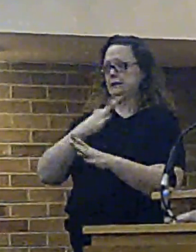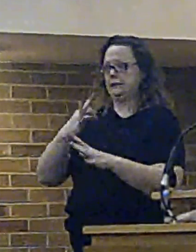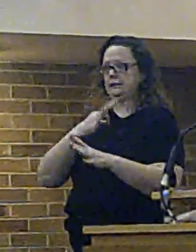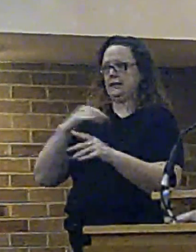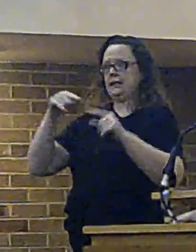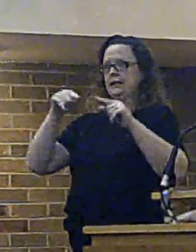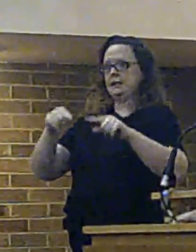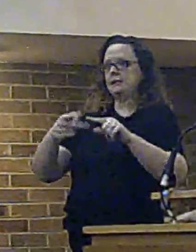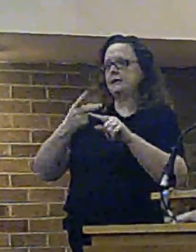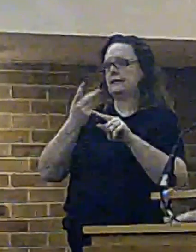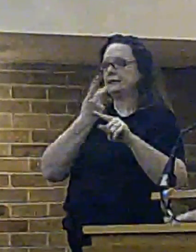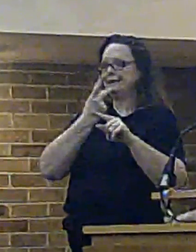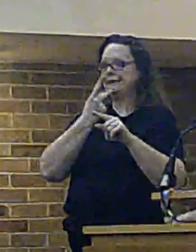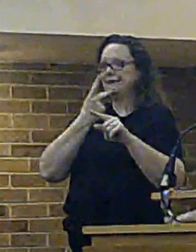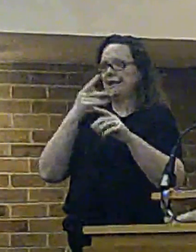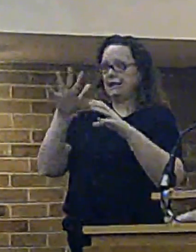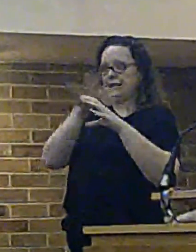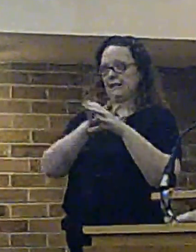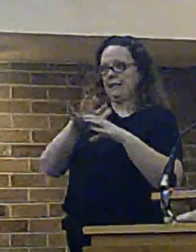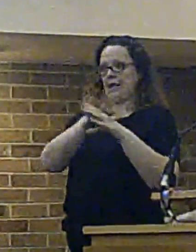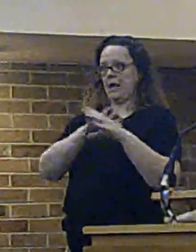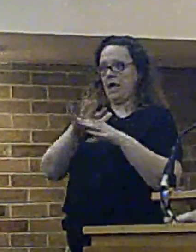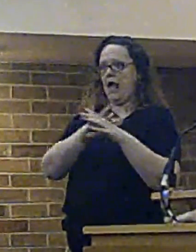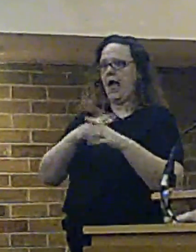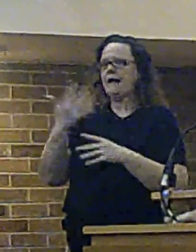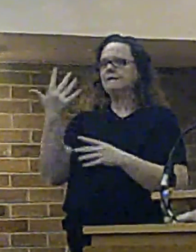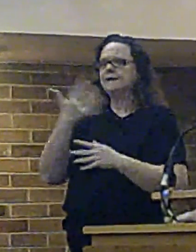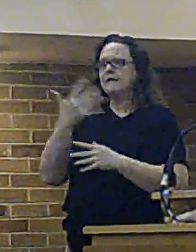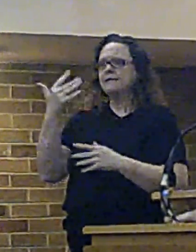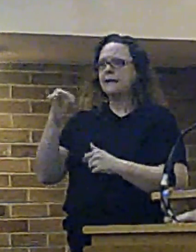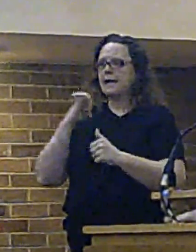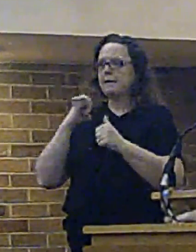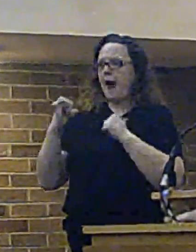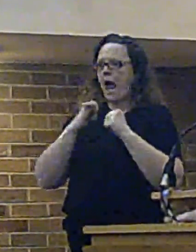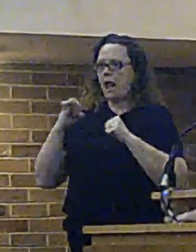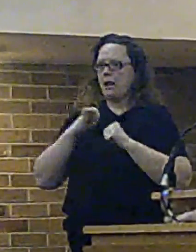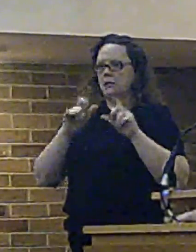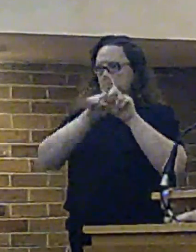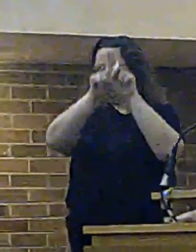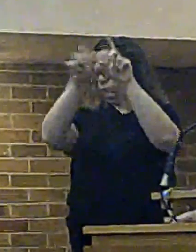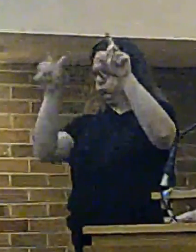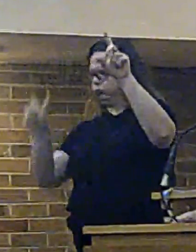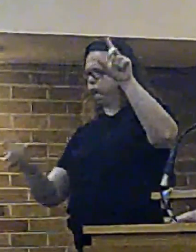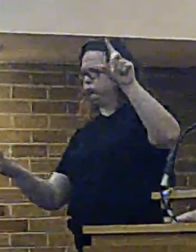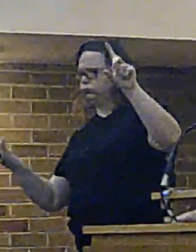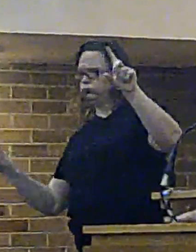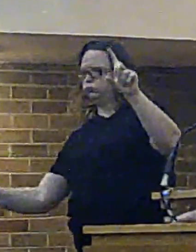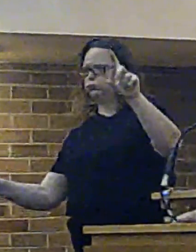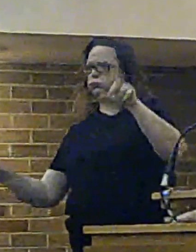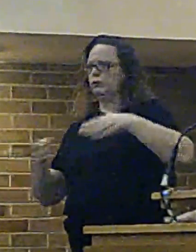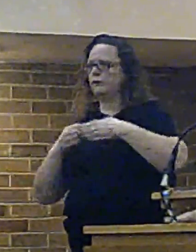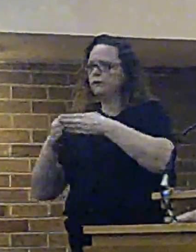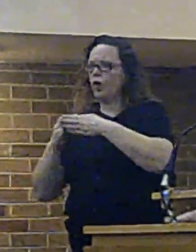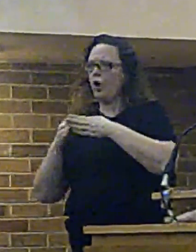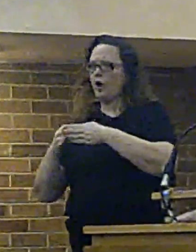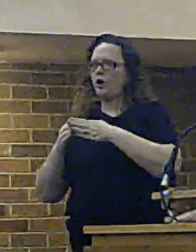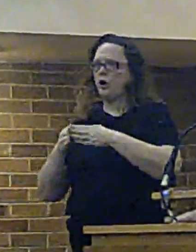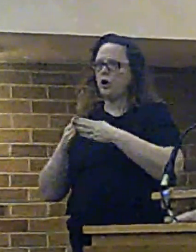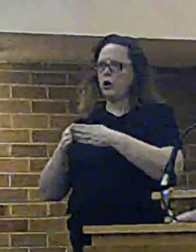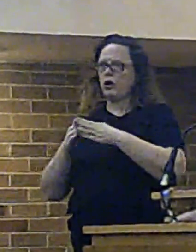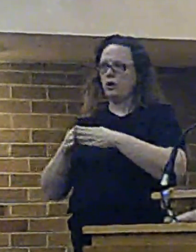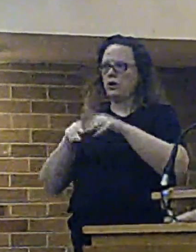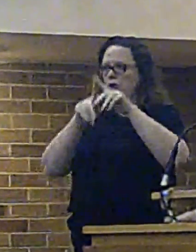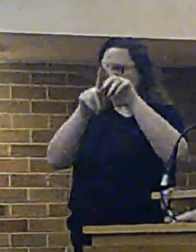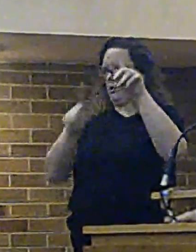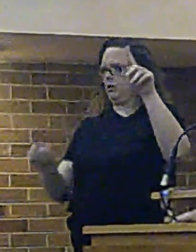It was 15 miles of operational docks that stretched from Seaforth in the north to Garston at the south of Liverpool. That was